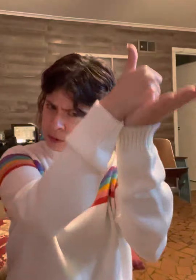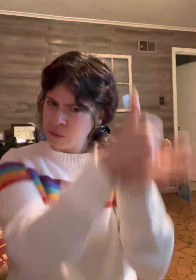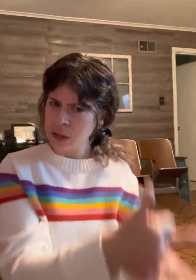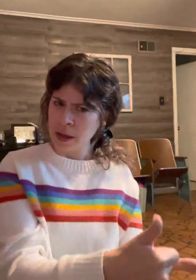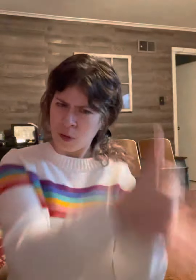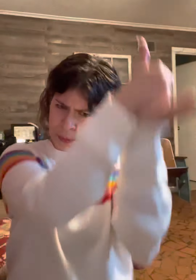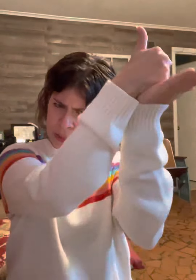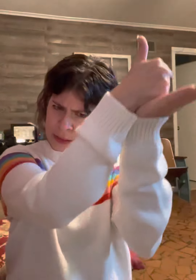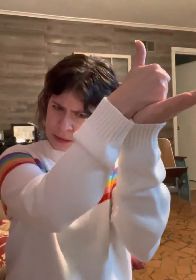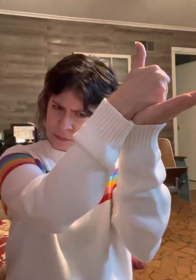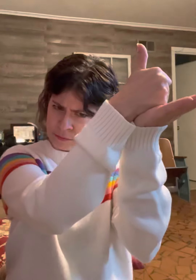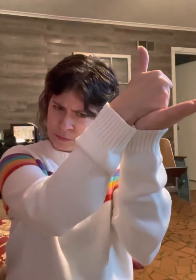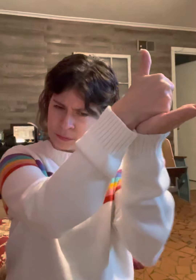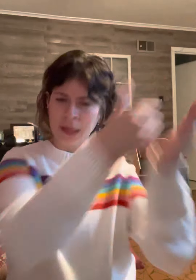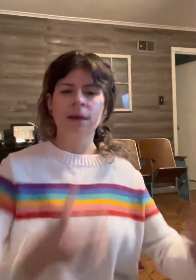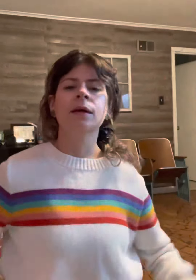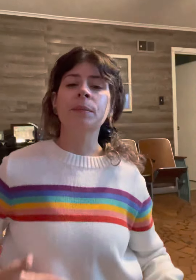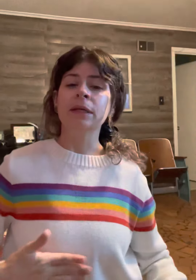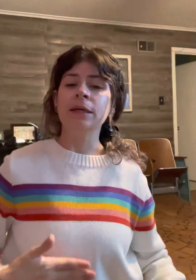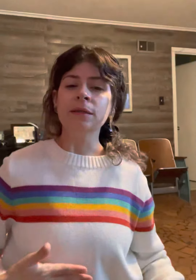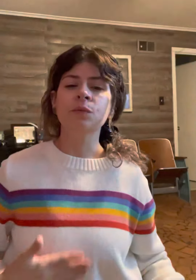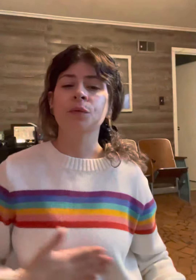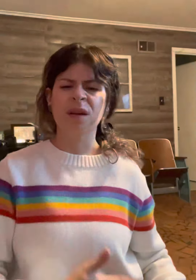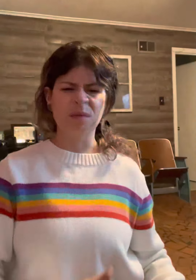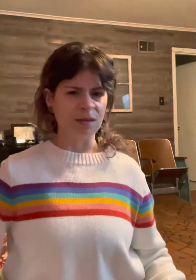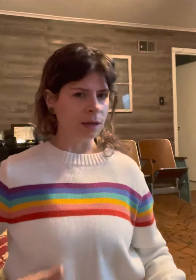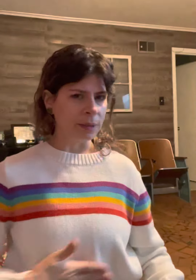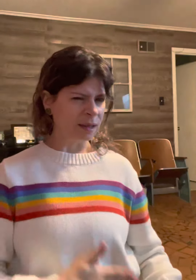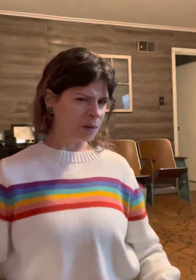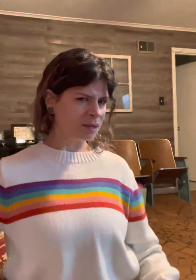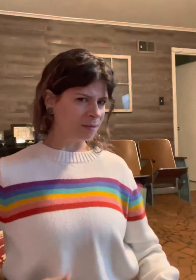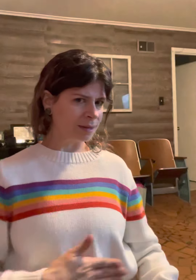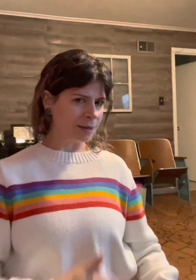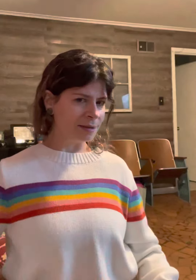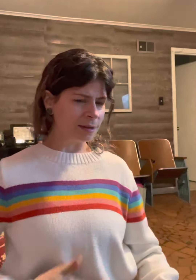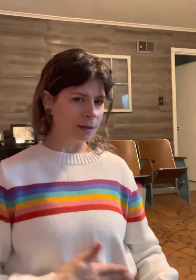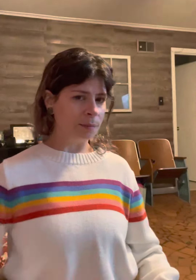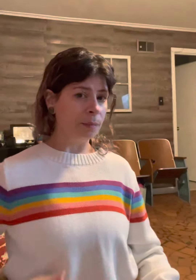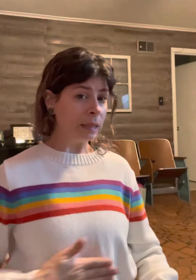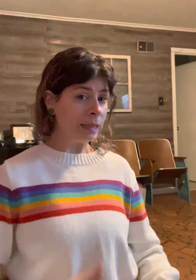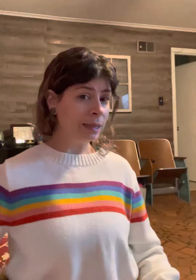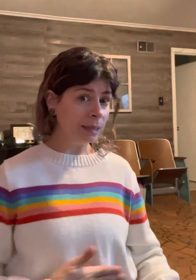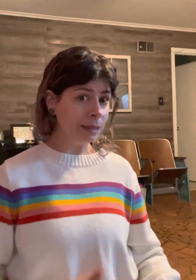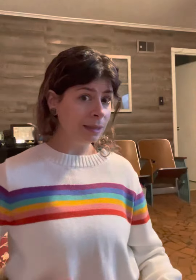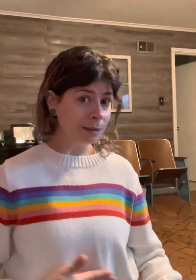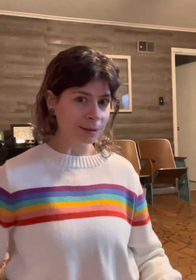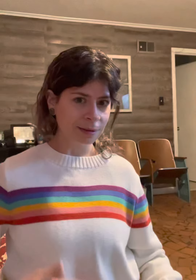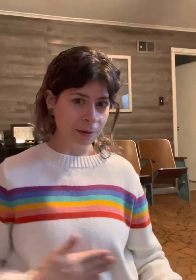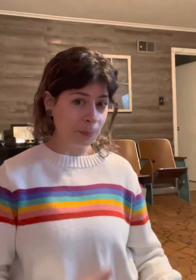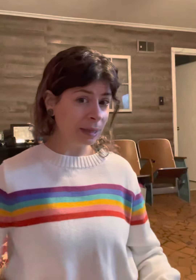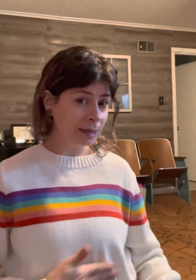You need help, please? Hmm? Please? Please? We rub our tummy like when something tastes good. Please? Please?